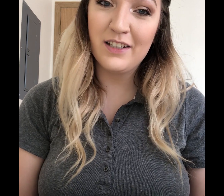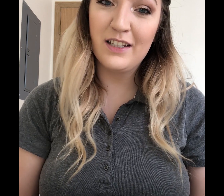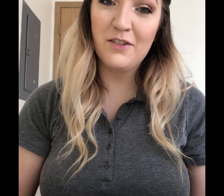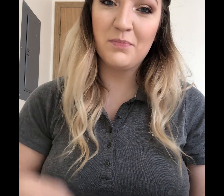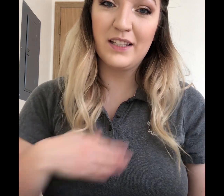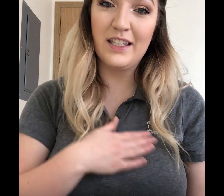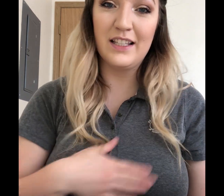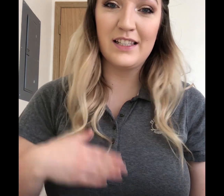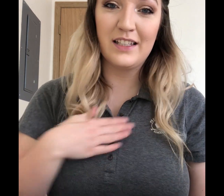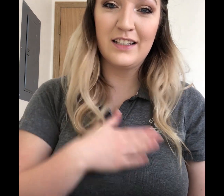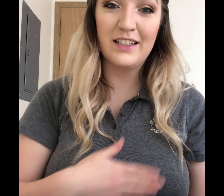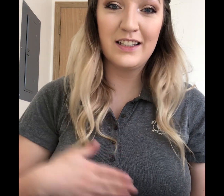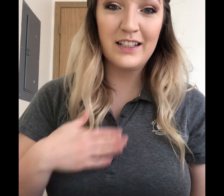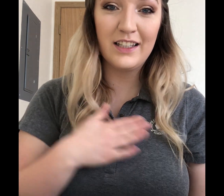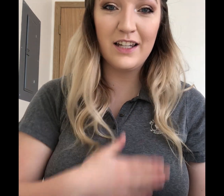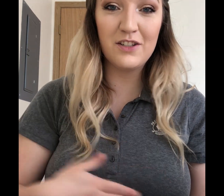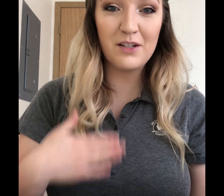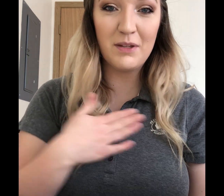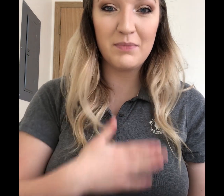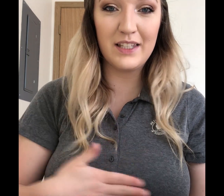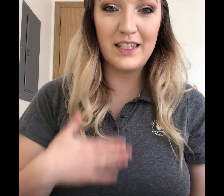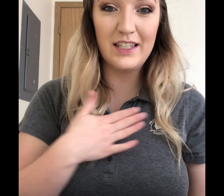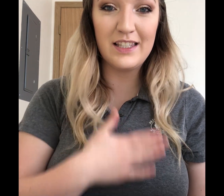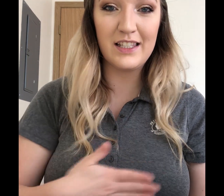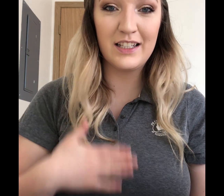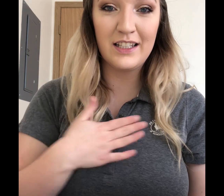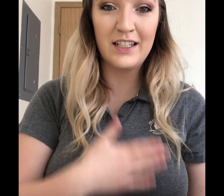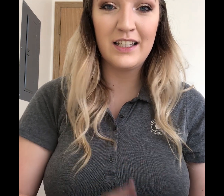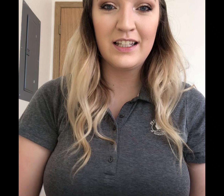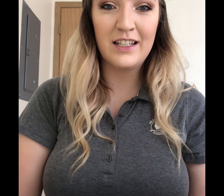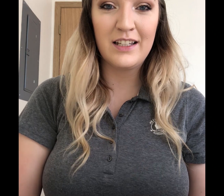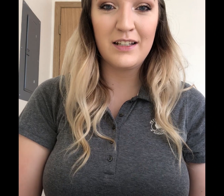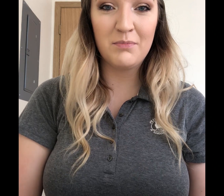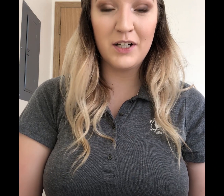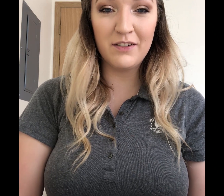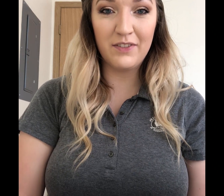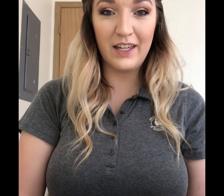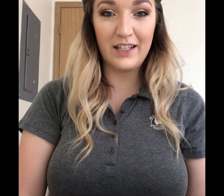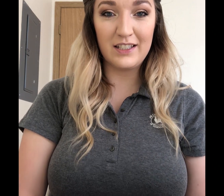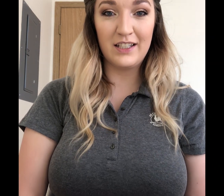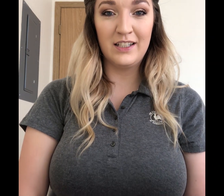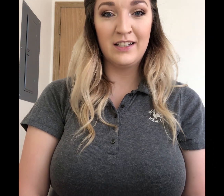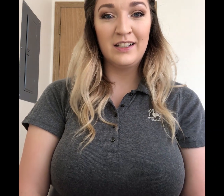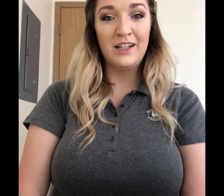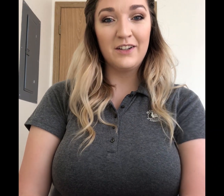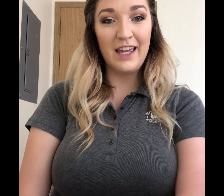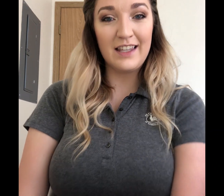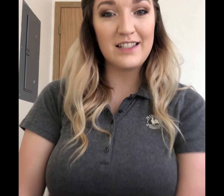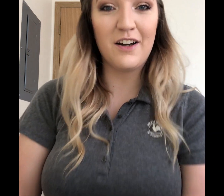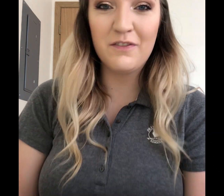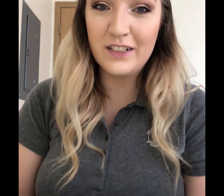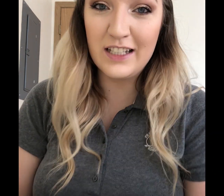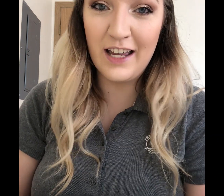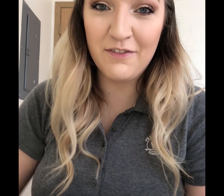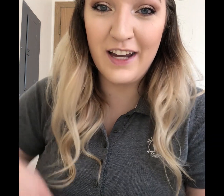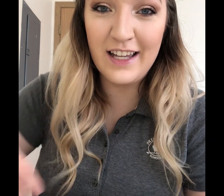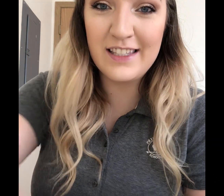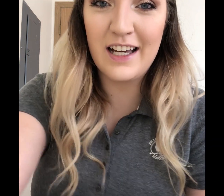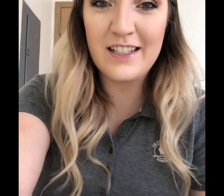we're going to do please. Can you show me please? Perfect. Okay, that's all for today friends. I'll